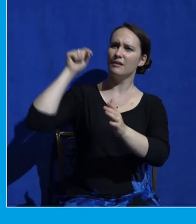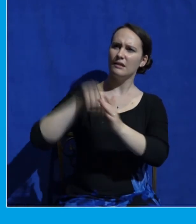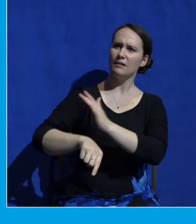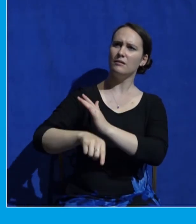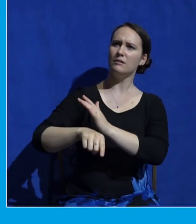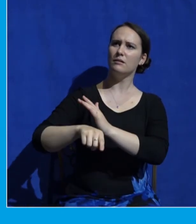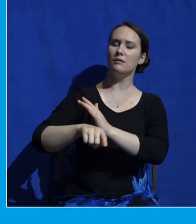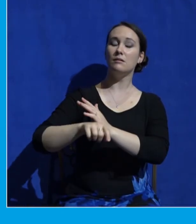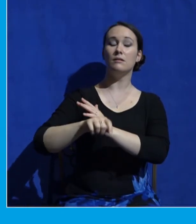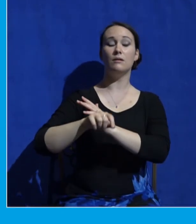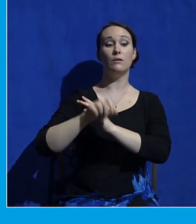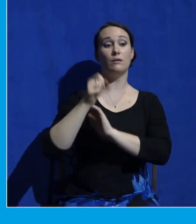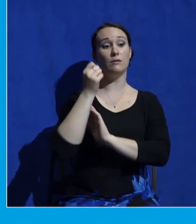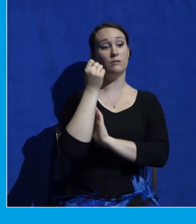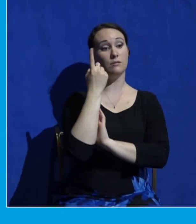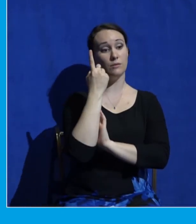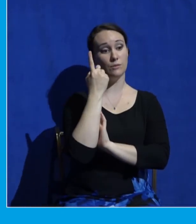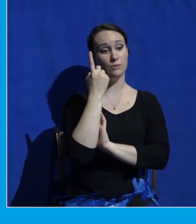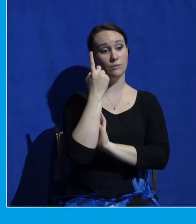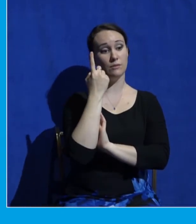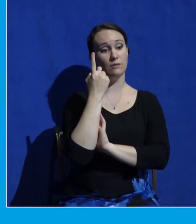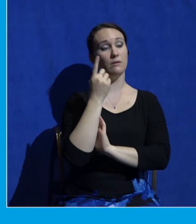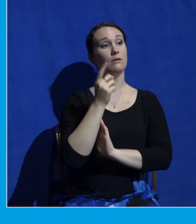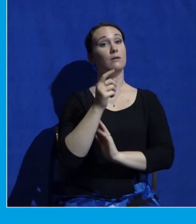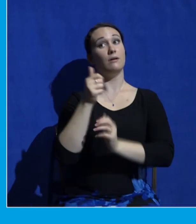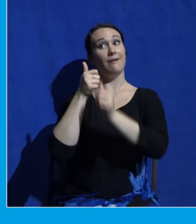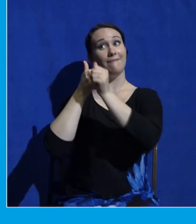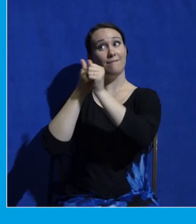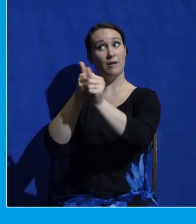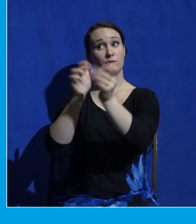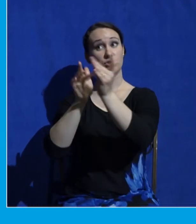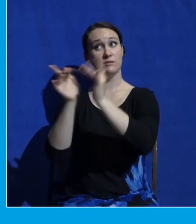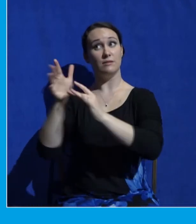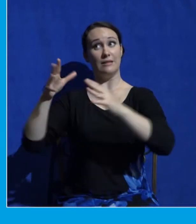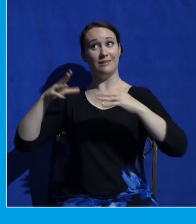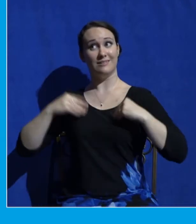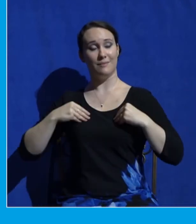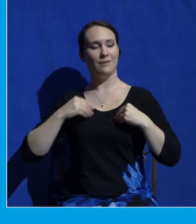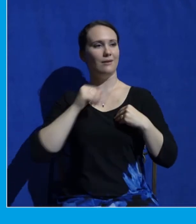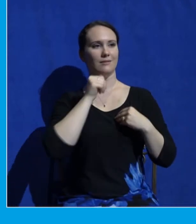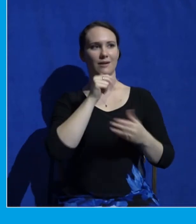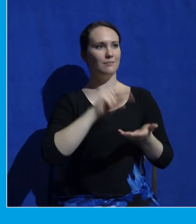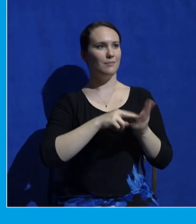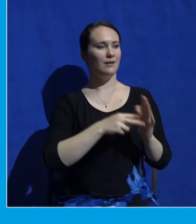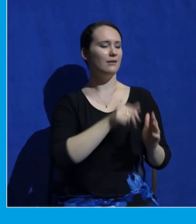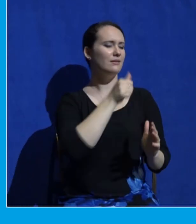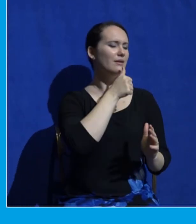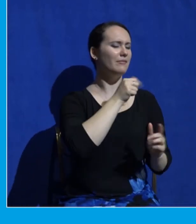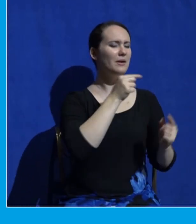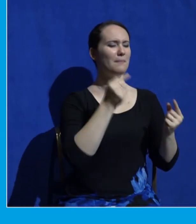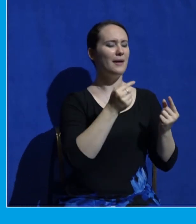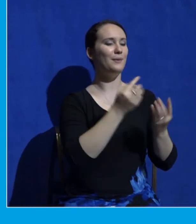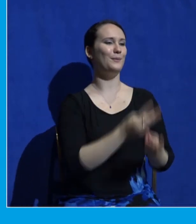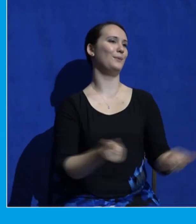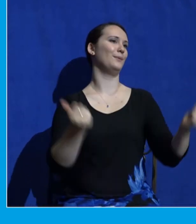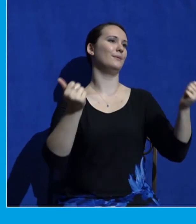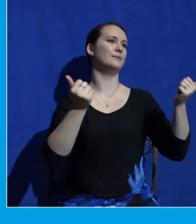that following Jesus doesn't mean you're exempt from suffering in this world. In fact, most